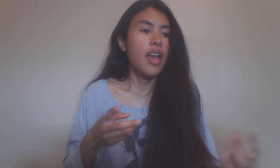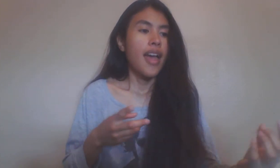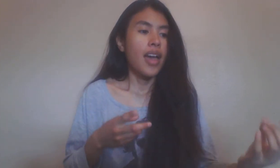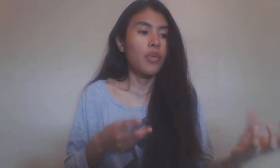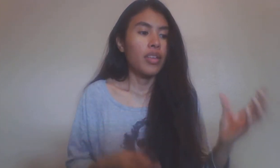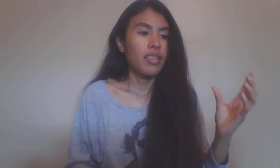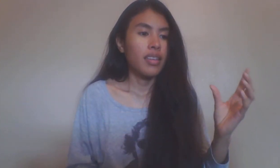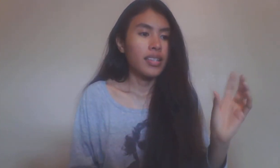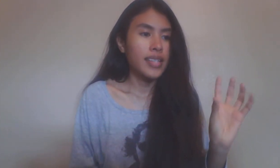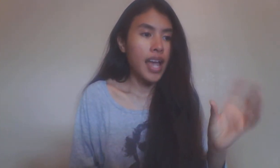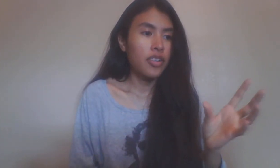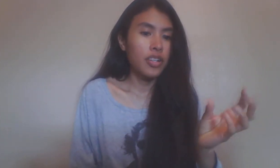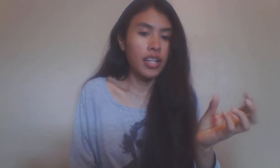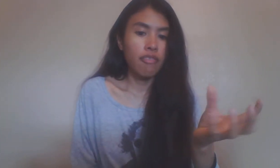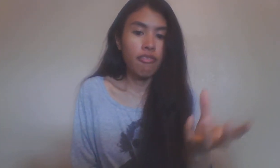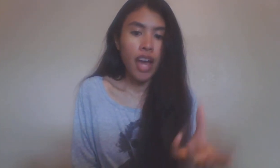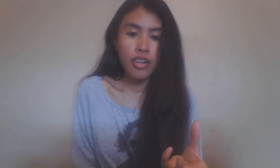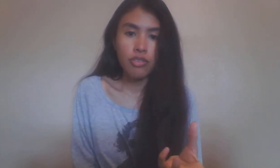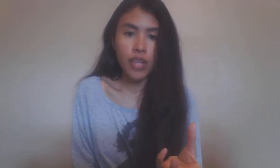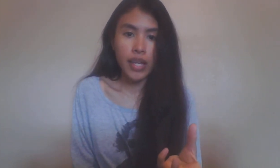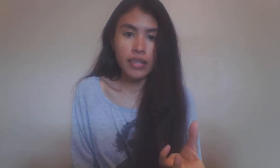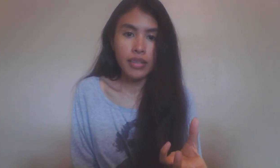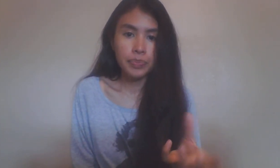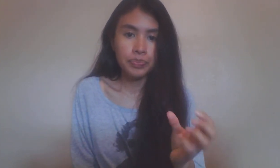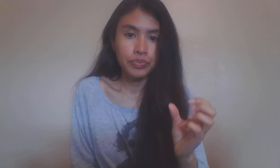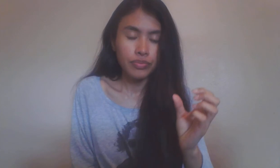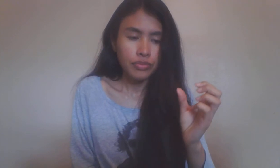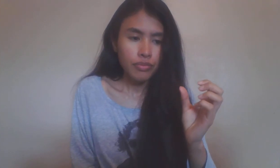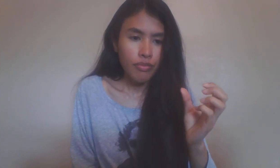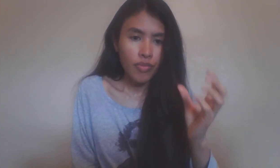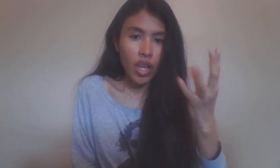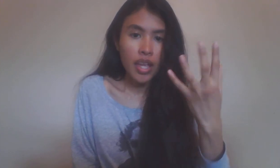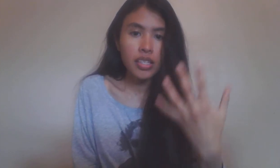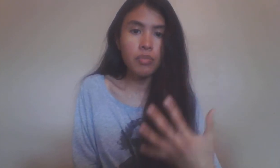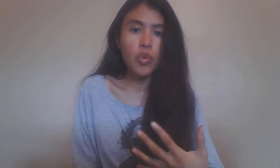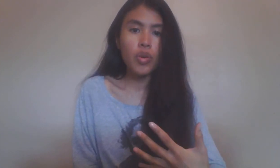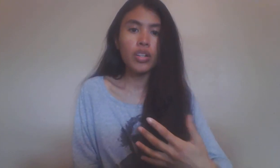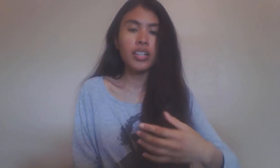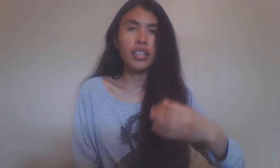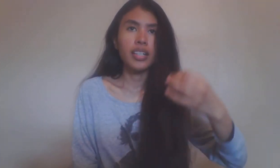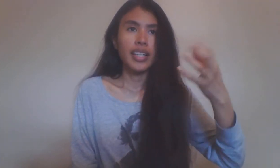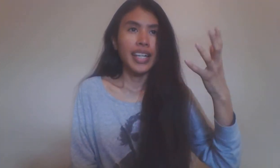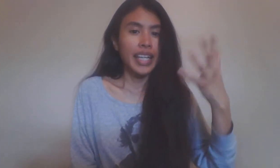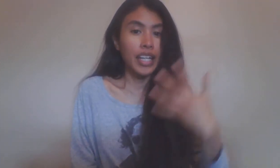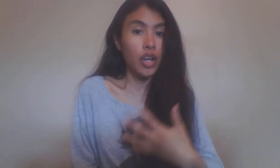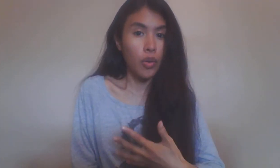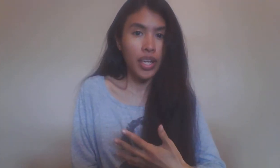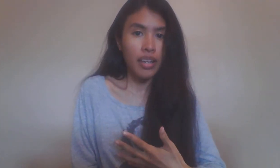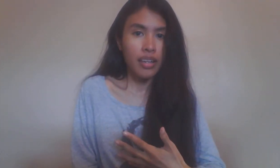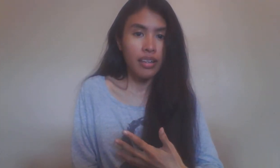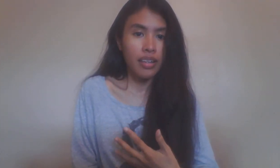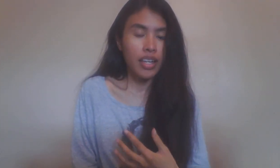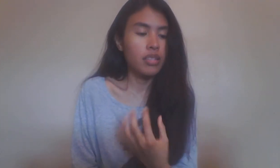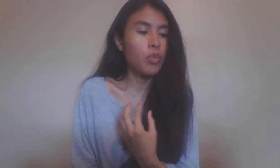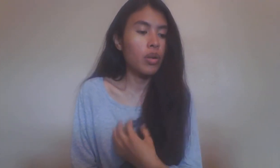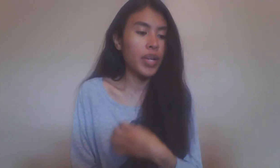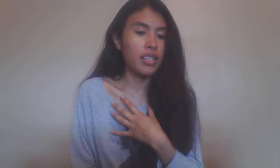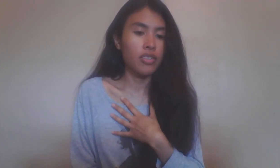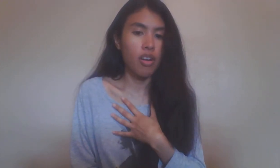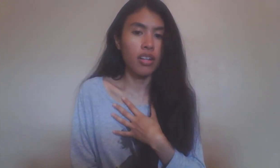And with Saturn in fire signs it's more egoic. It's more based on